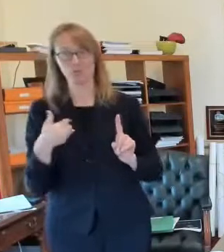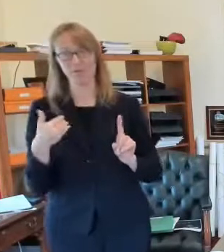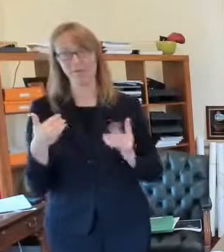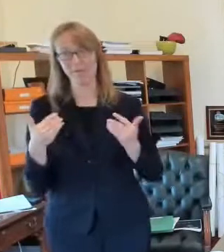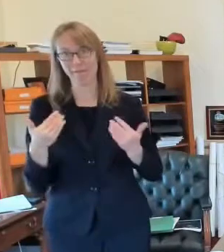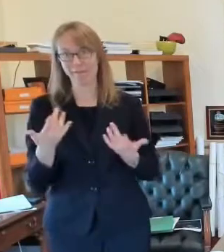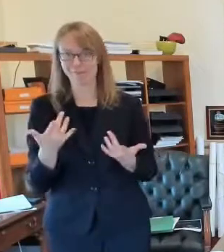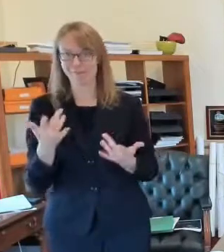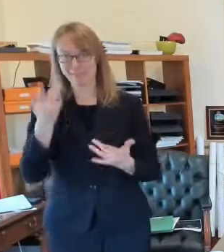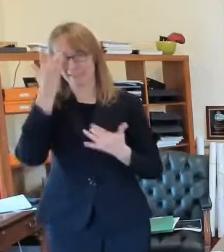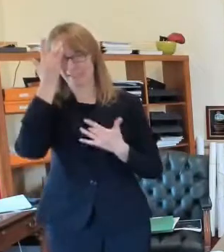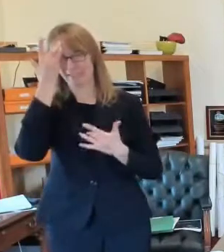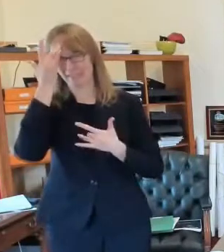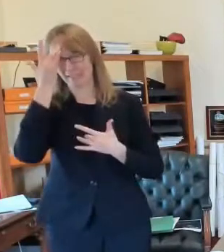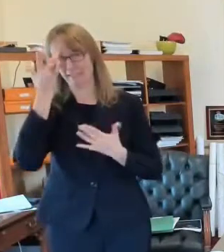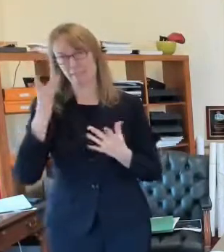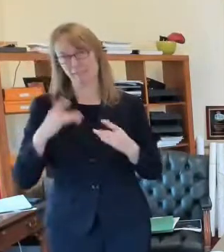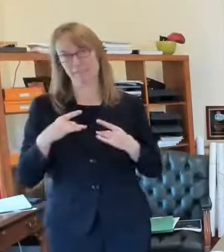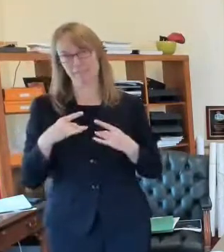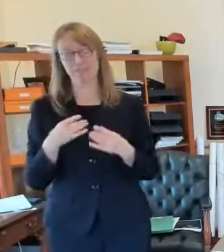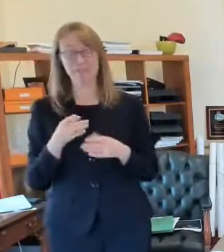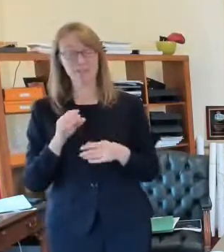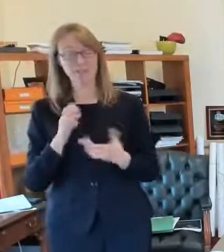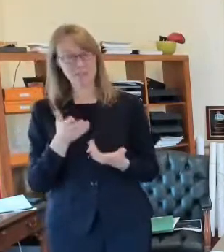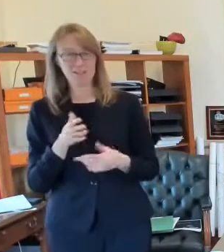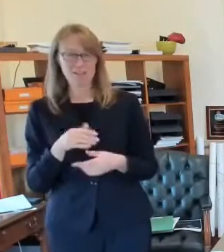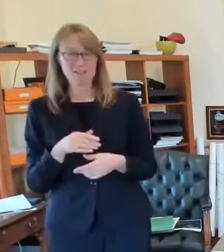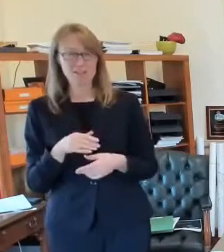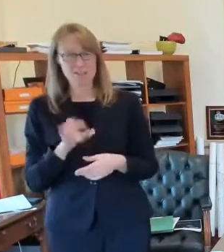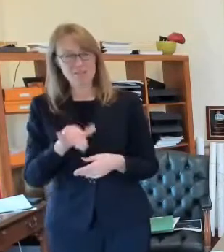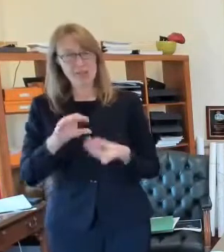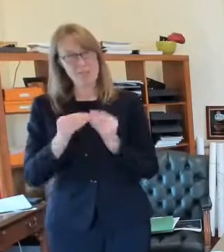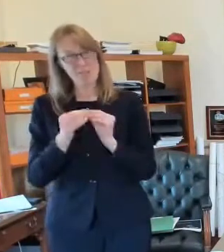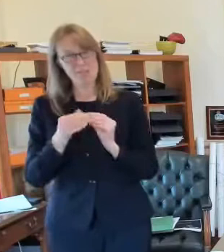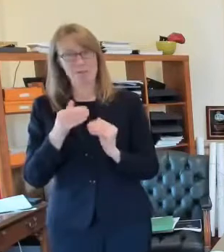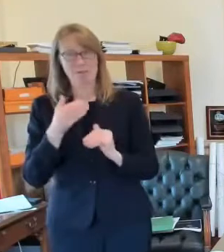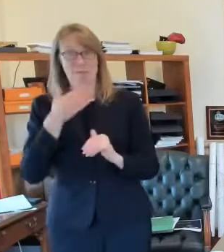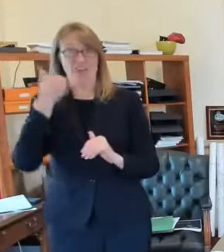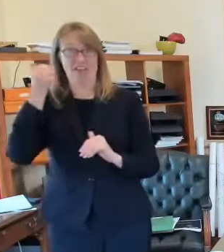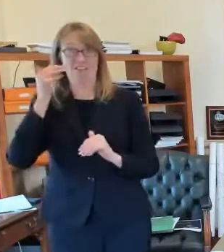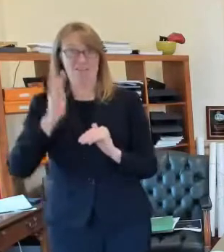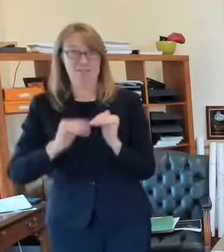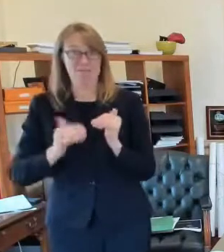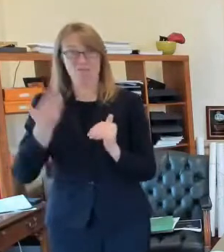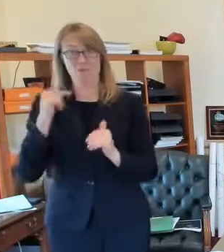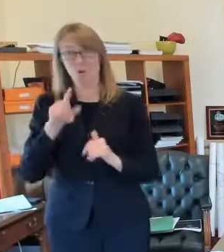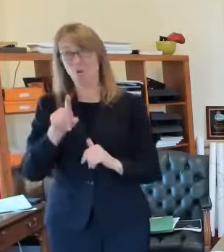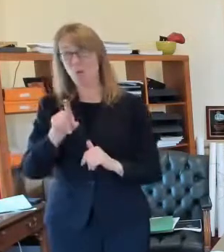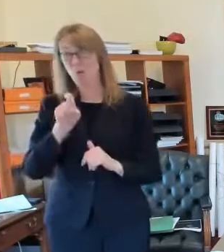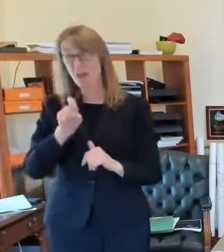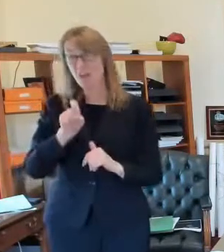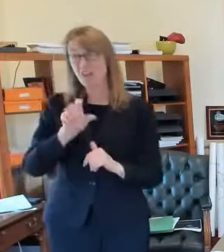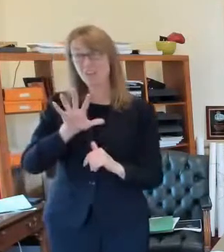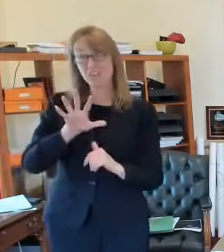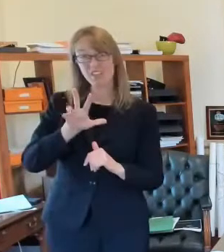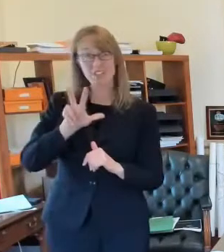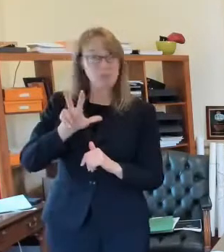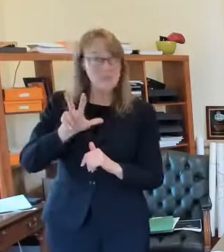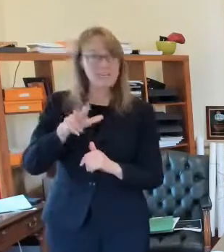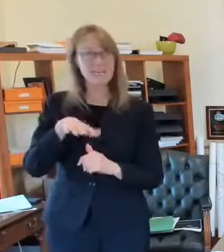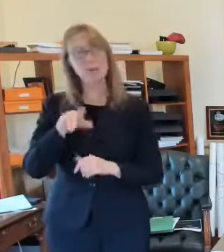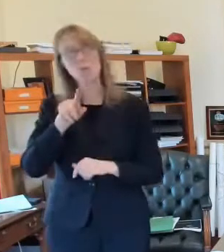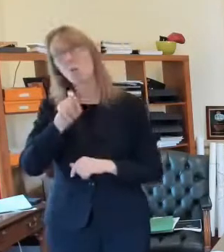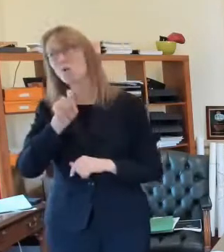140 but it still is was even higher than 140 it was 153 at one point but